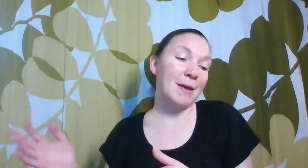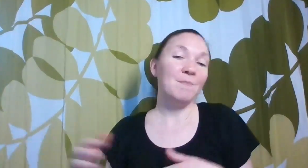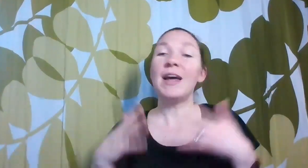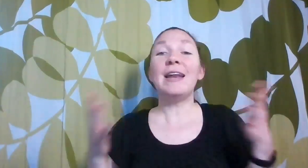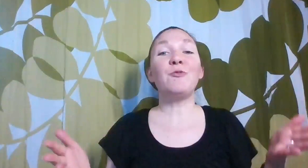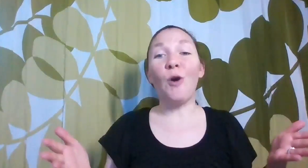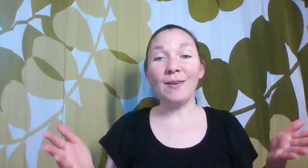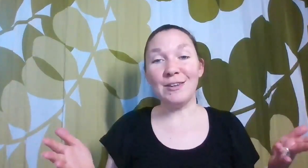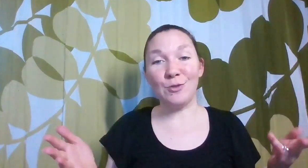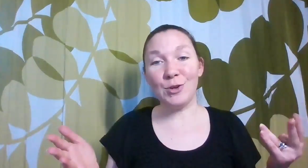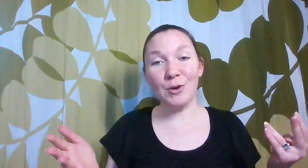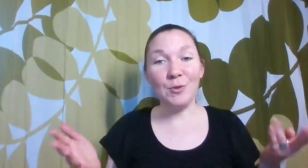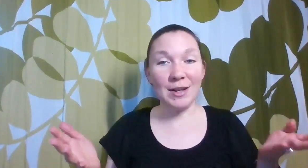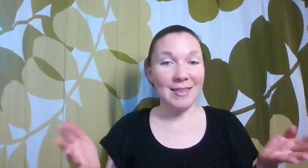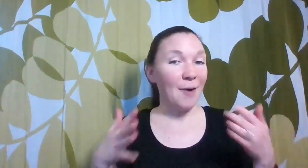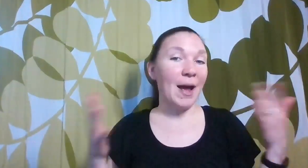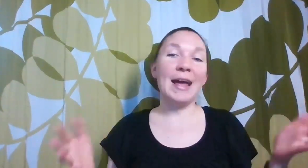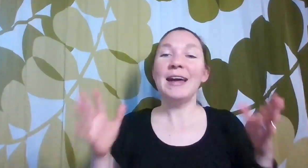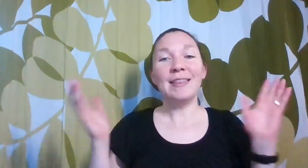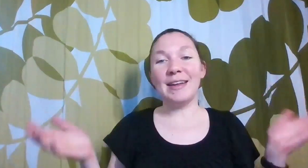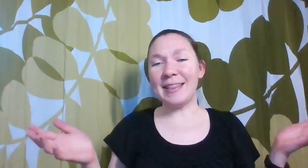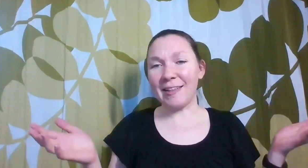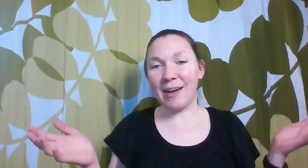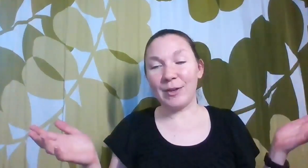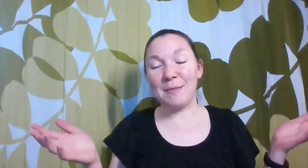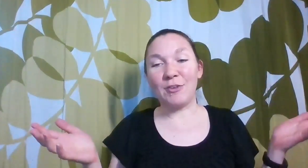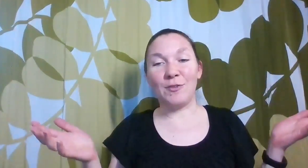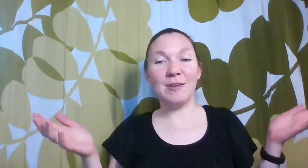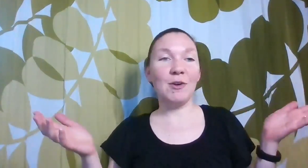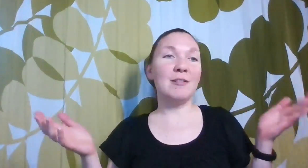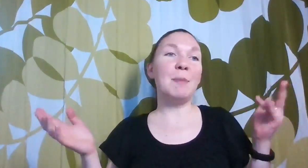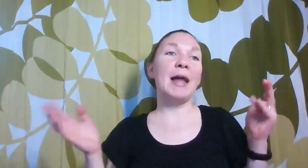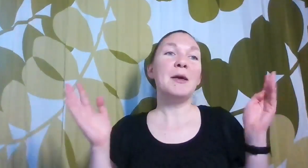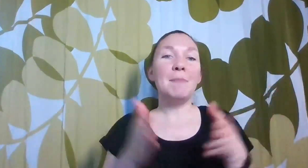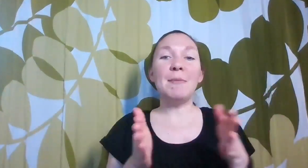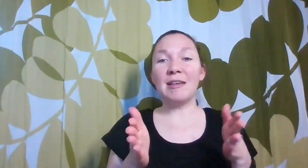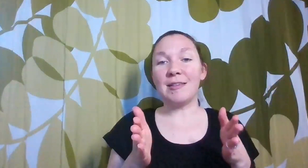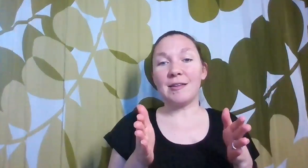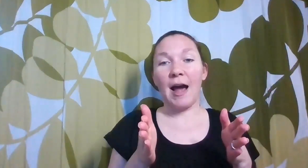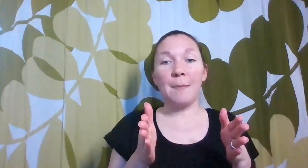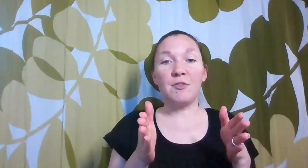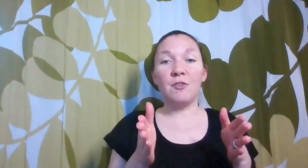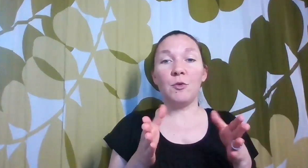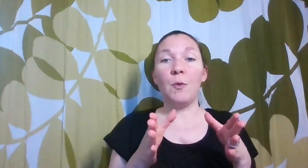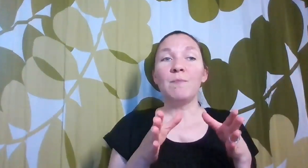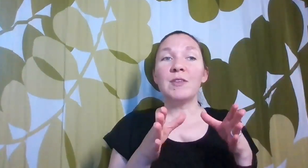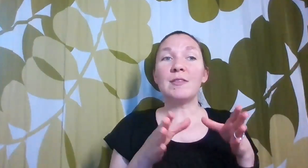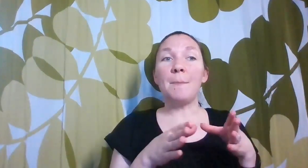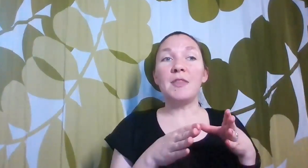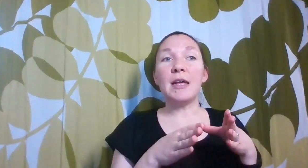be. Now, if you already do your units that way, then that's not really much of a difference, but maybe this is a time to do something,